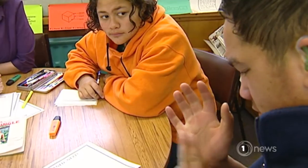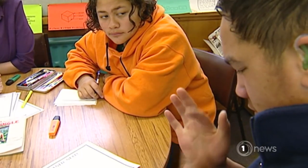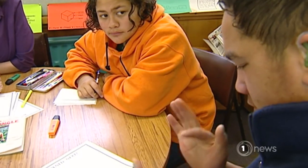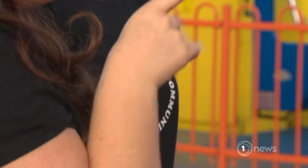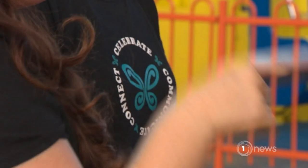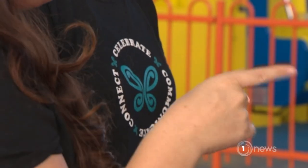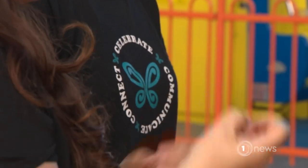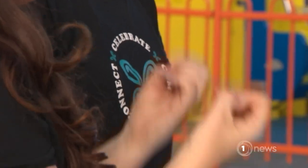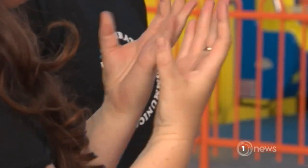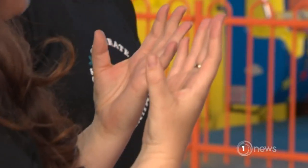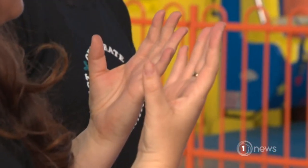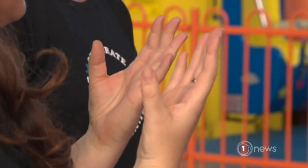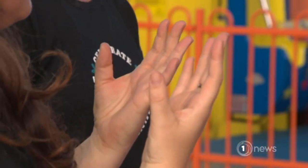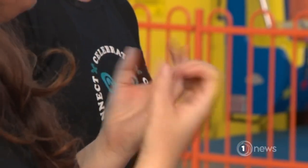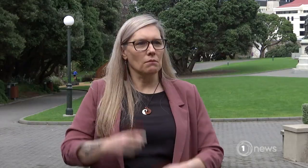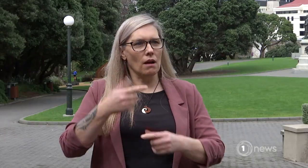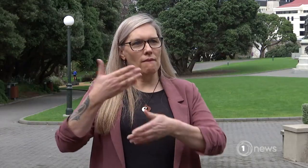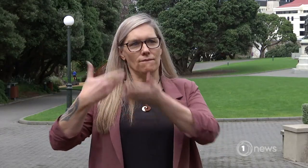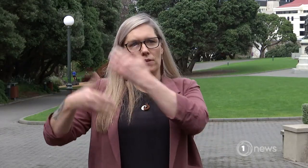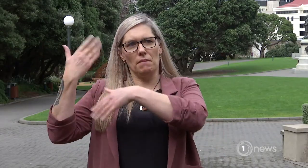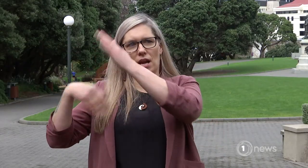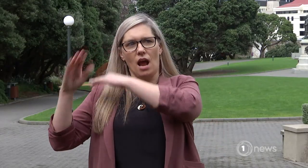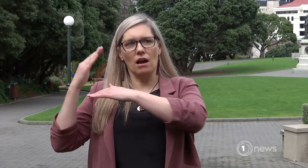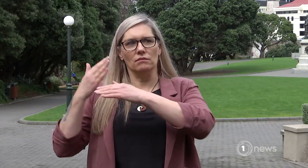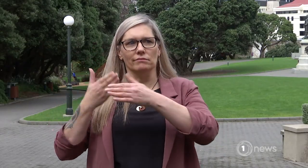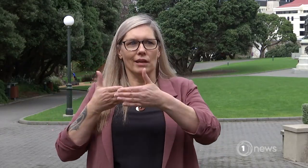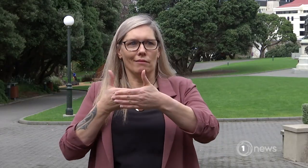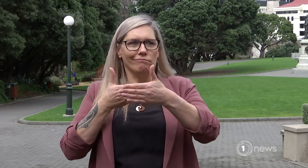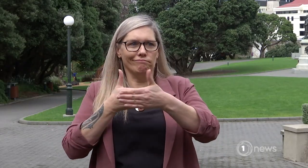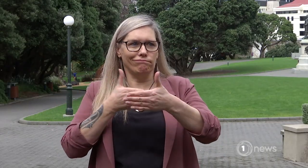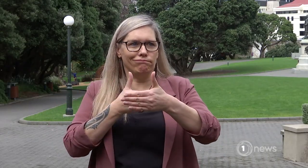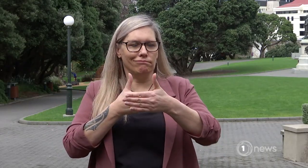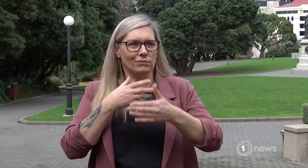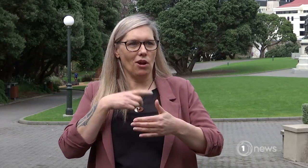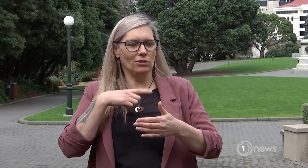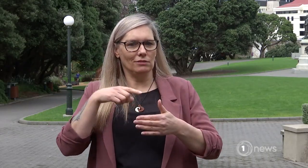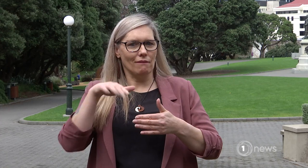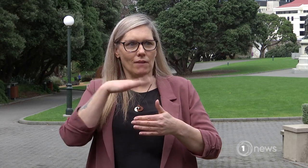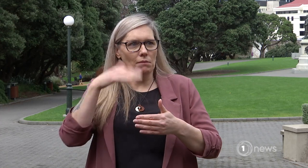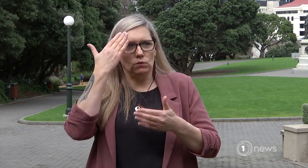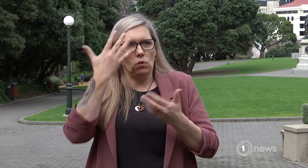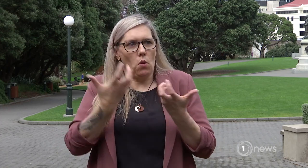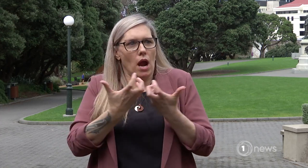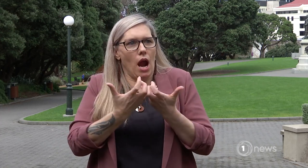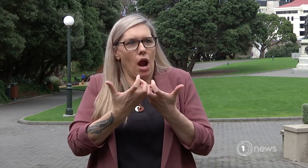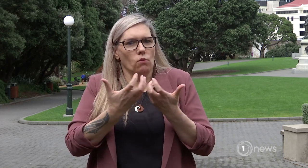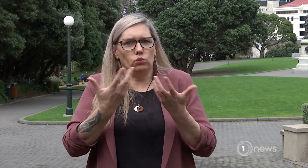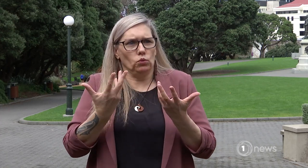trilingual interpreters. Access to whakapapa has been limited. People don't know how to